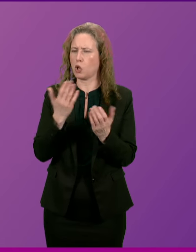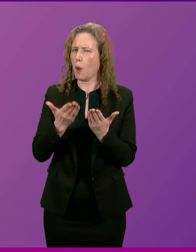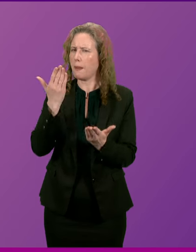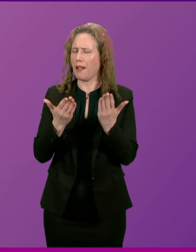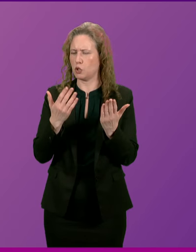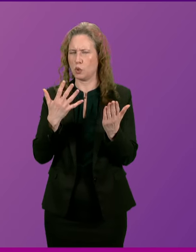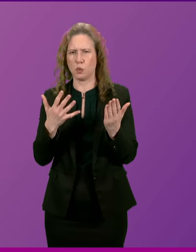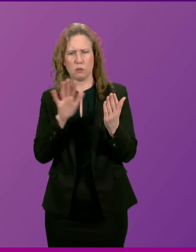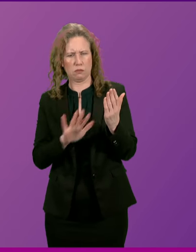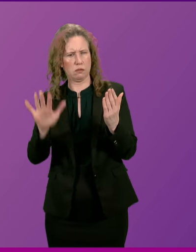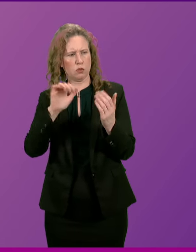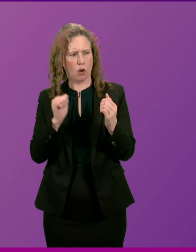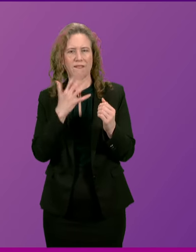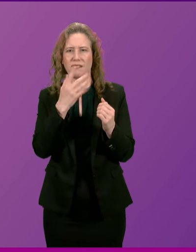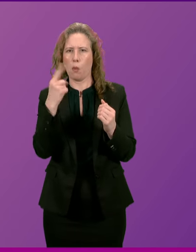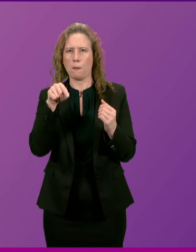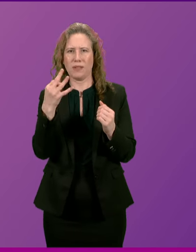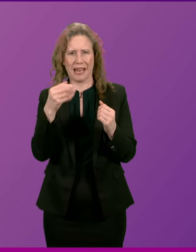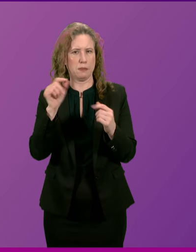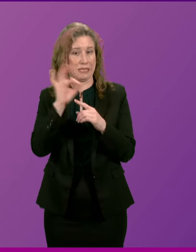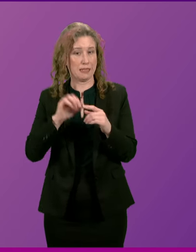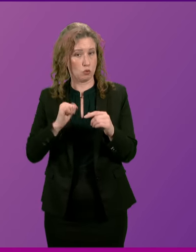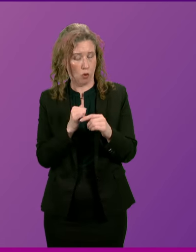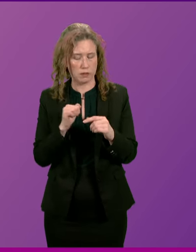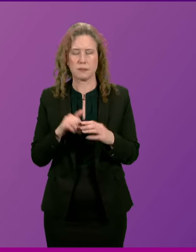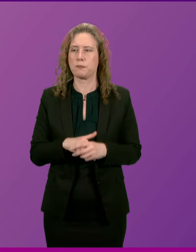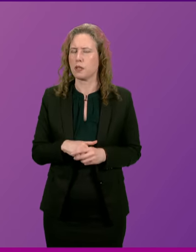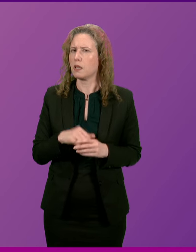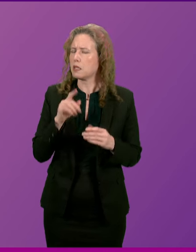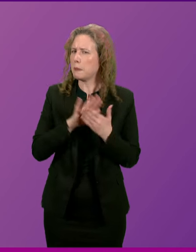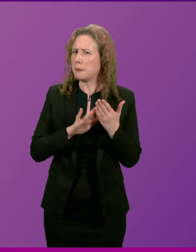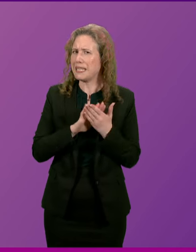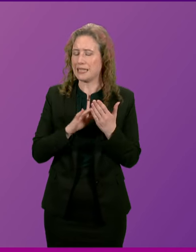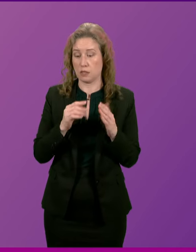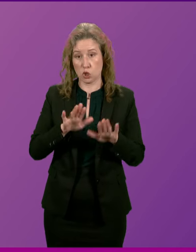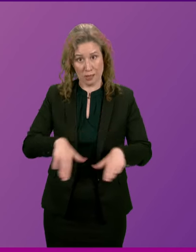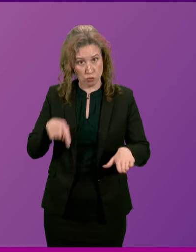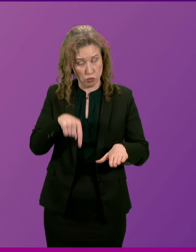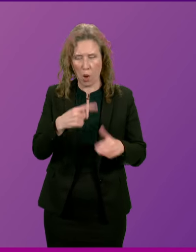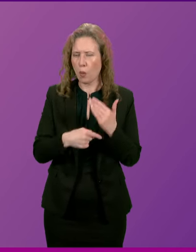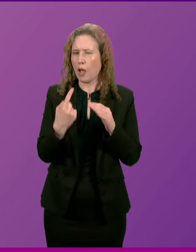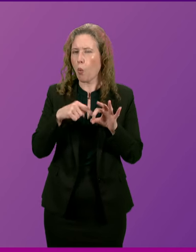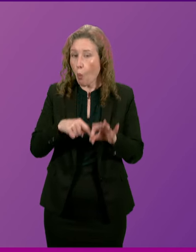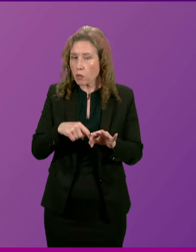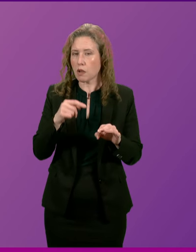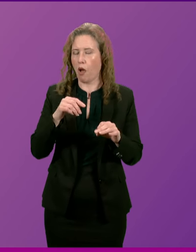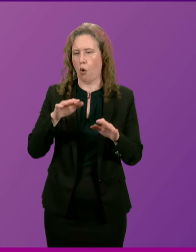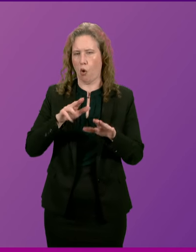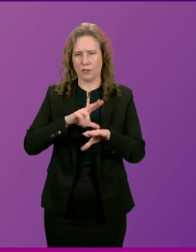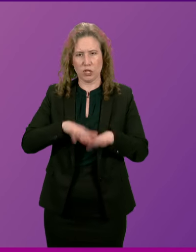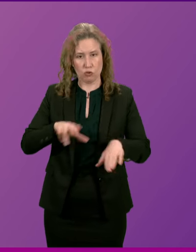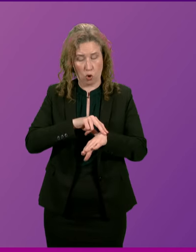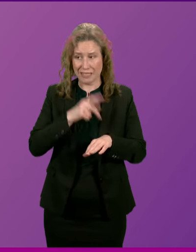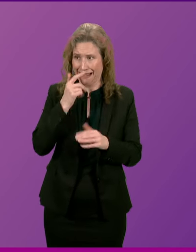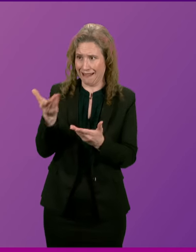Scotland. The divide is even more stark with children, where only a quarter of paediatric patients in NHS Lothian have access